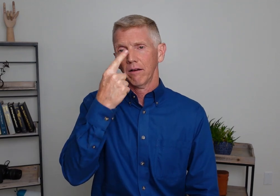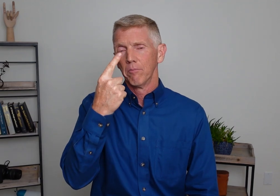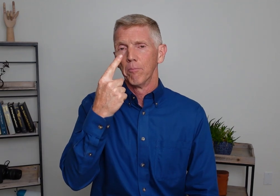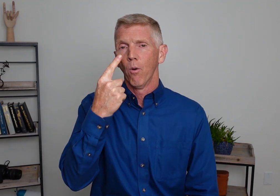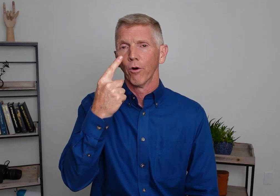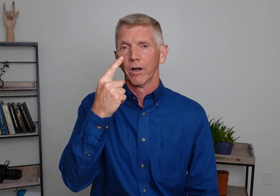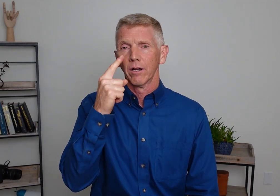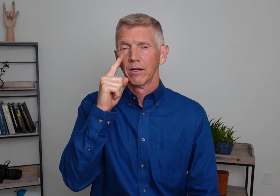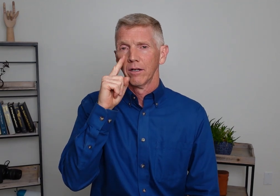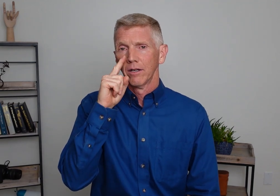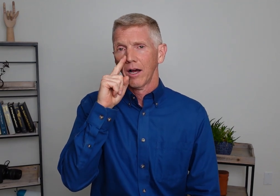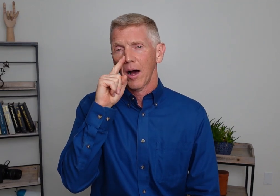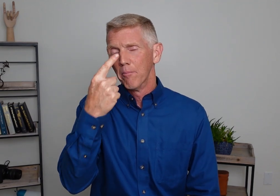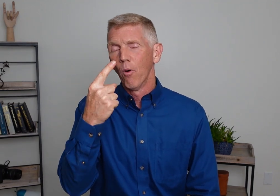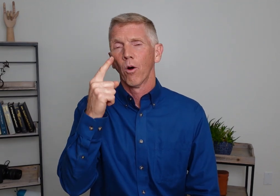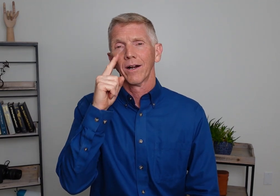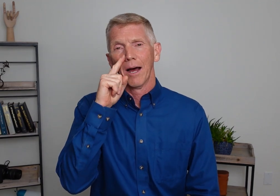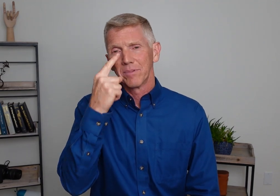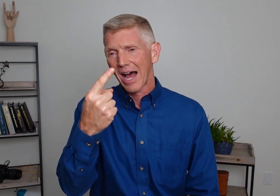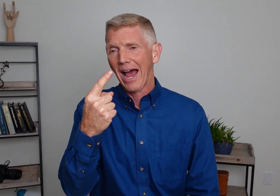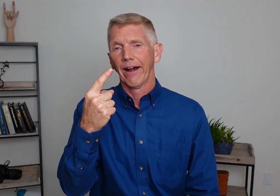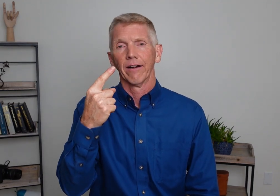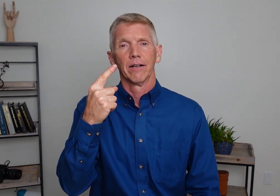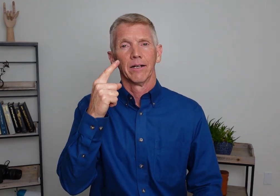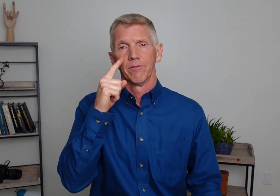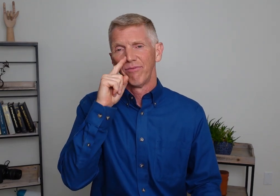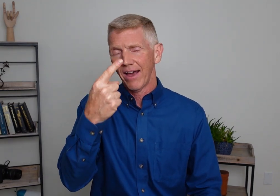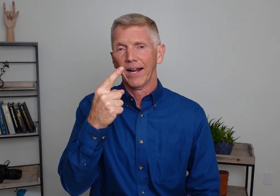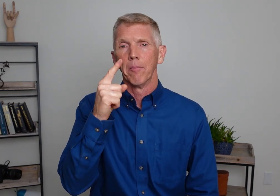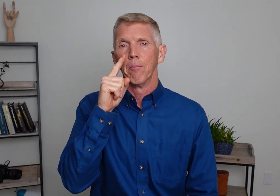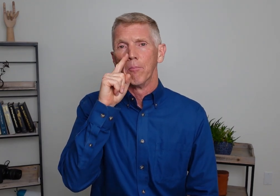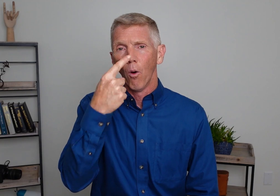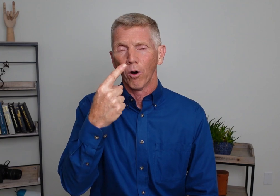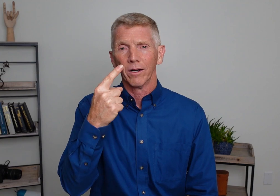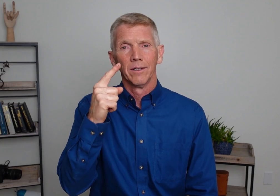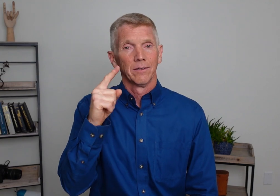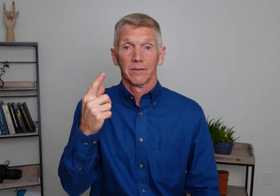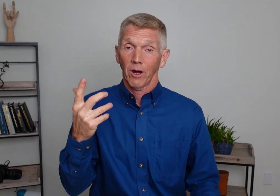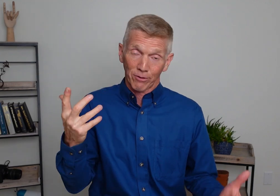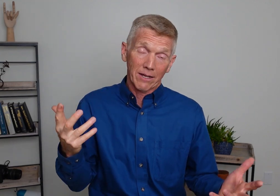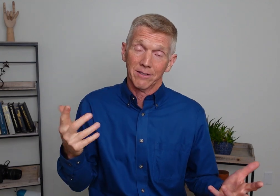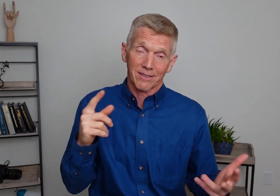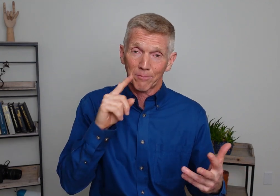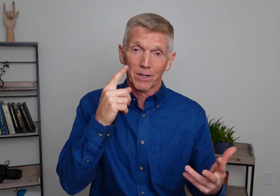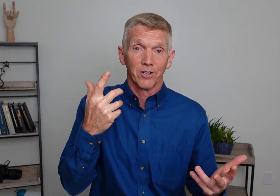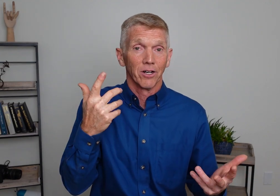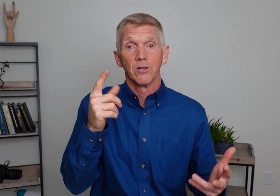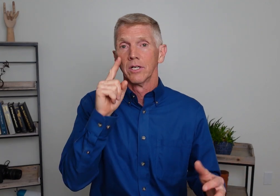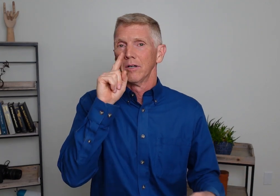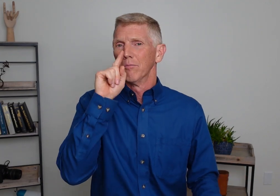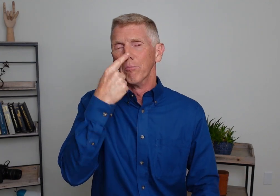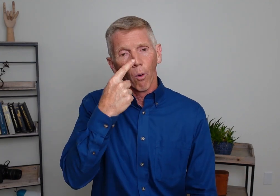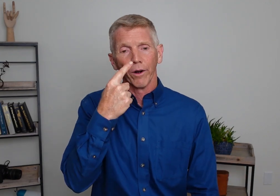Bored. I'm bored. I'm tired. Fed up. Bored. Quite frankly, this is like picking your nose. Bored.